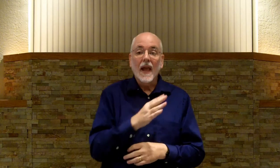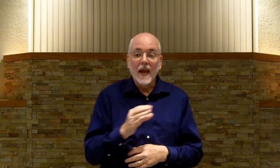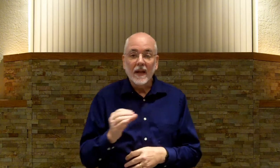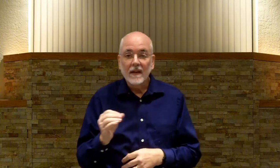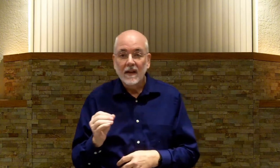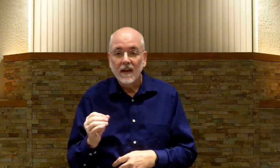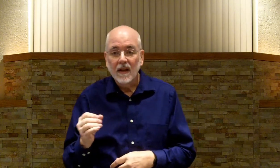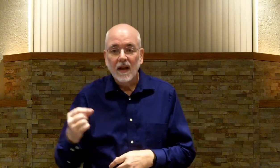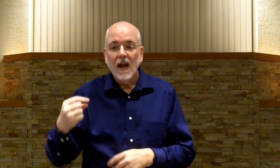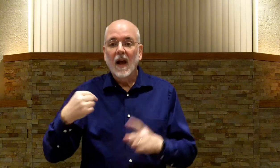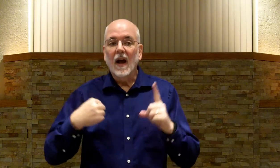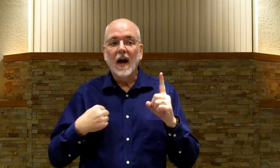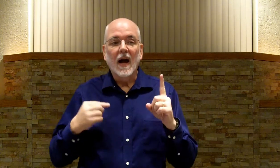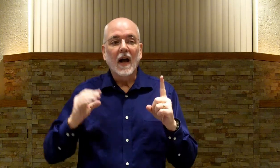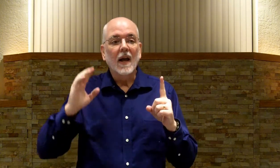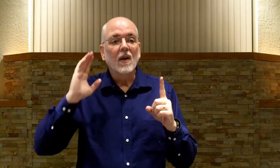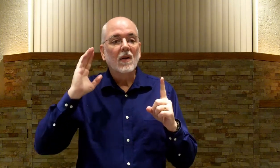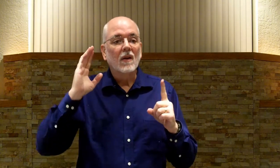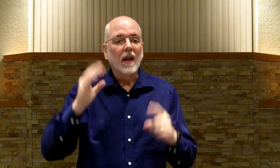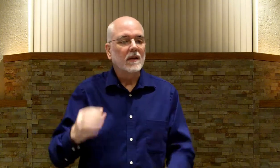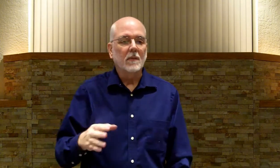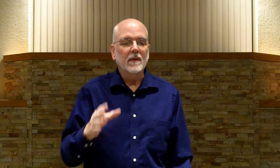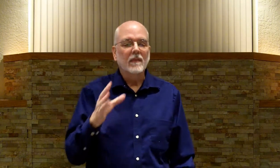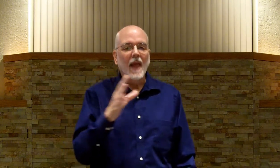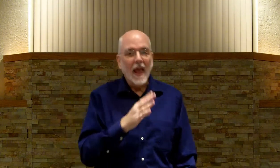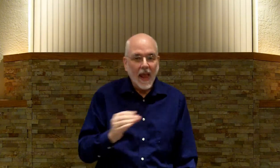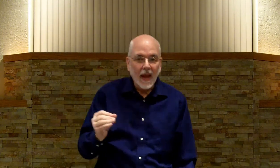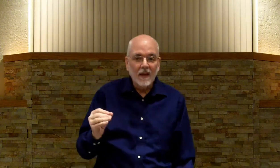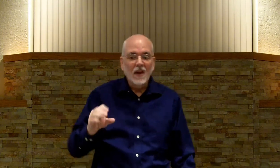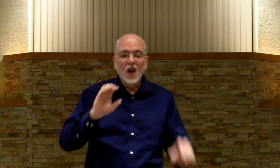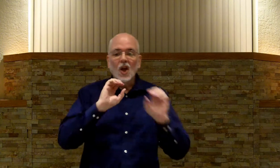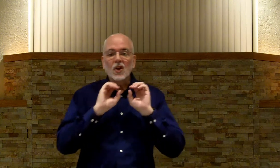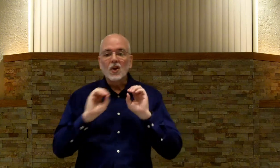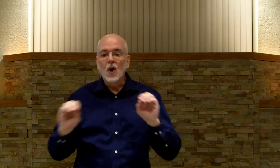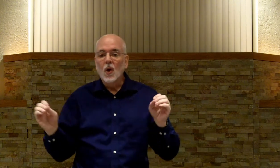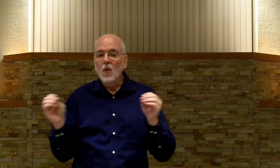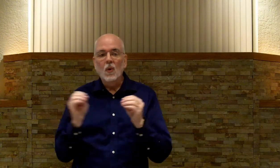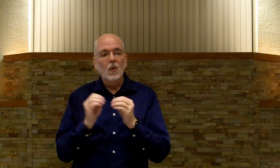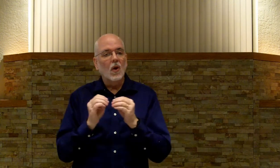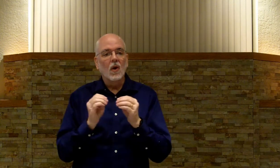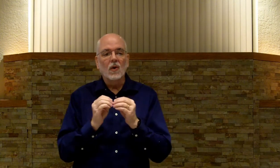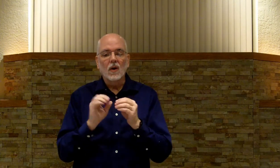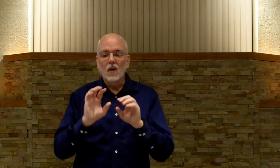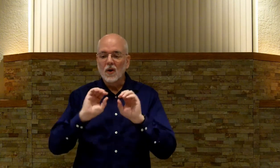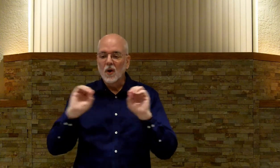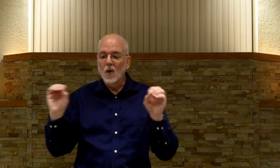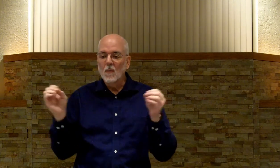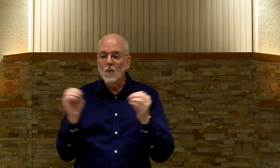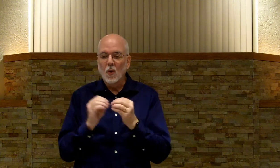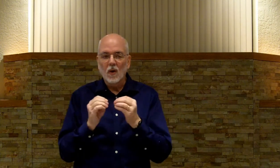And. I. Except. And. No. Longer. Or. No. More.